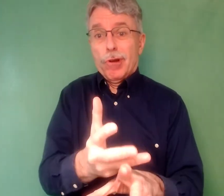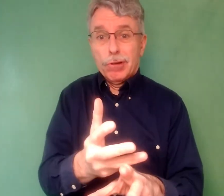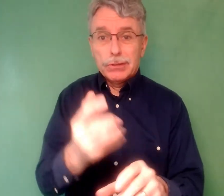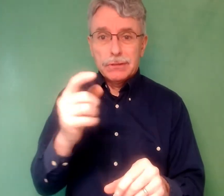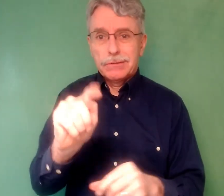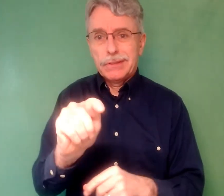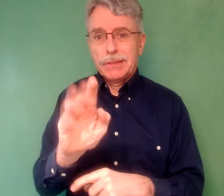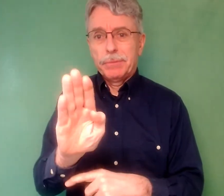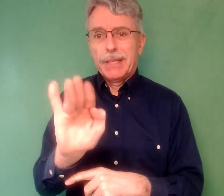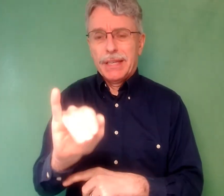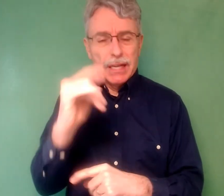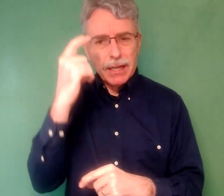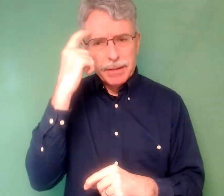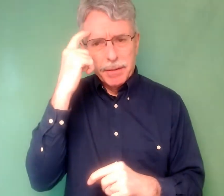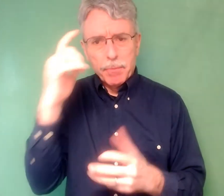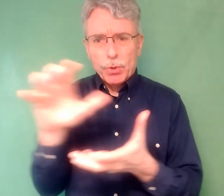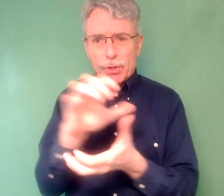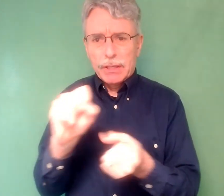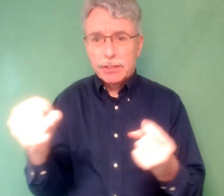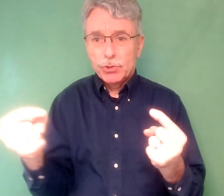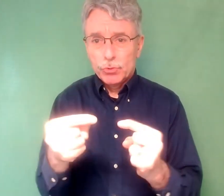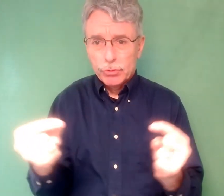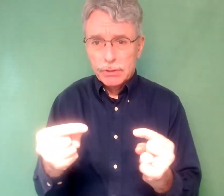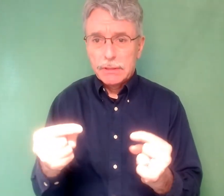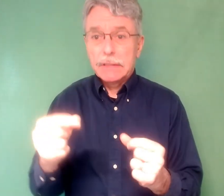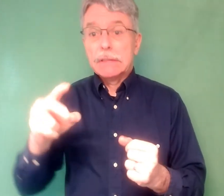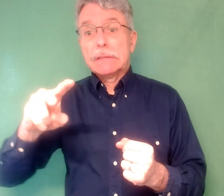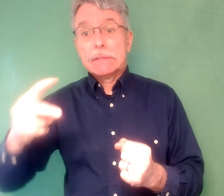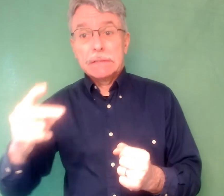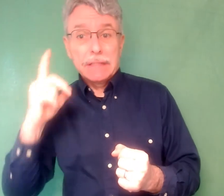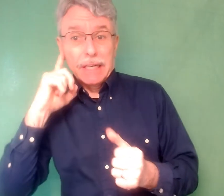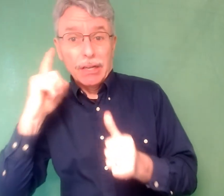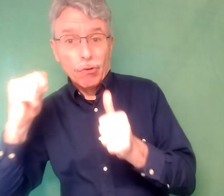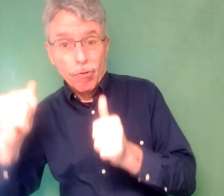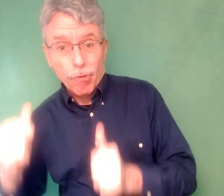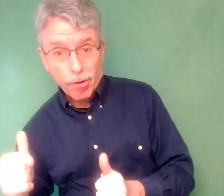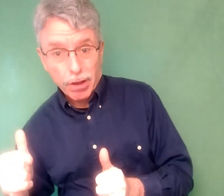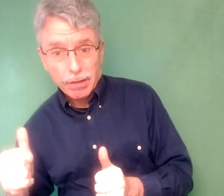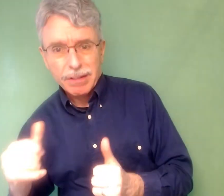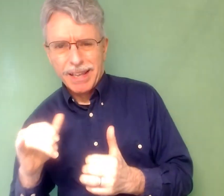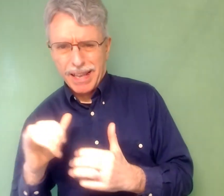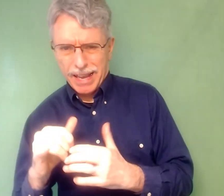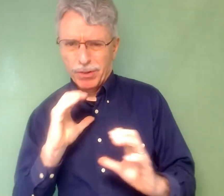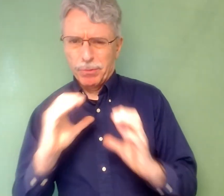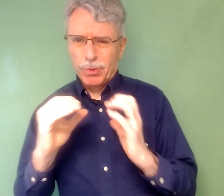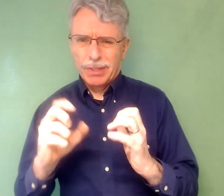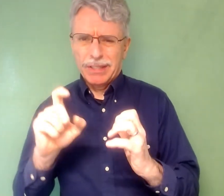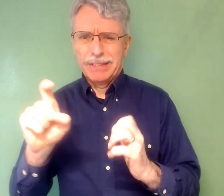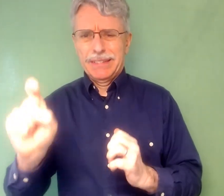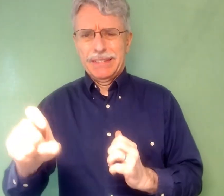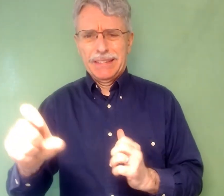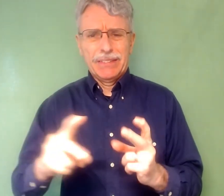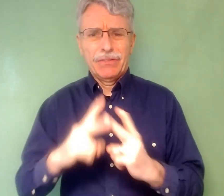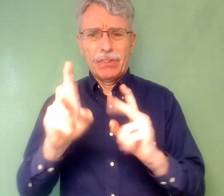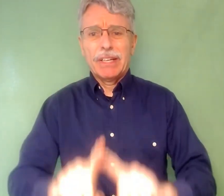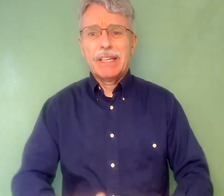national surveys because potential participants are unaware of such surveys or the demographic information is not pertinent to them.